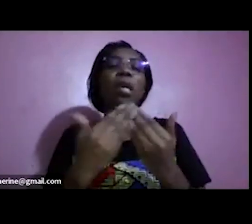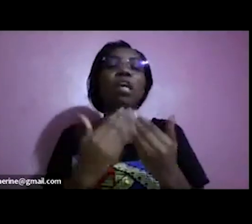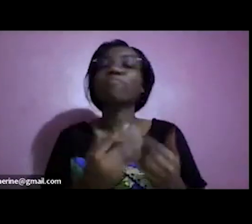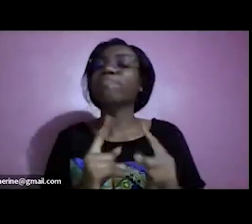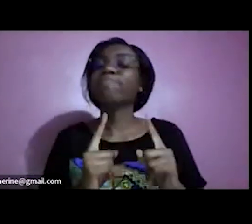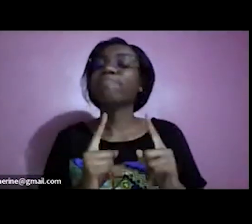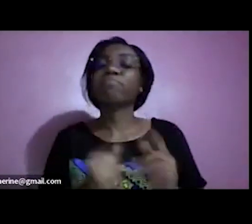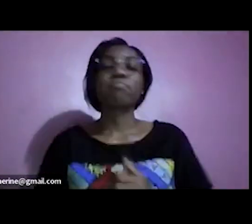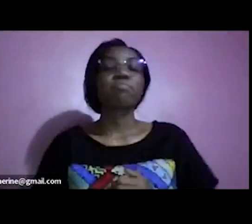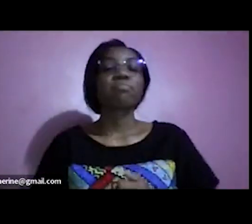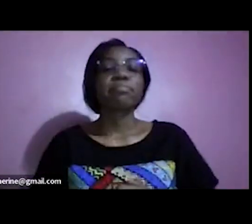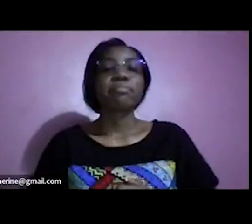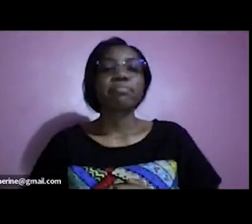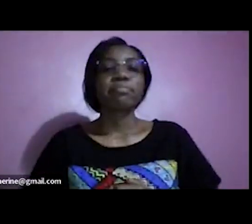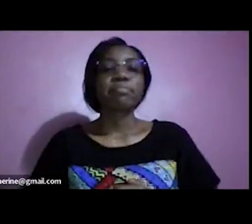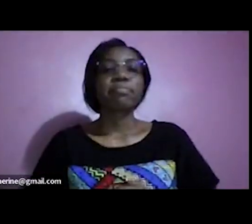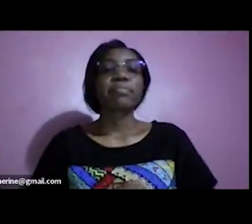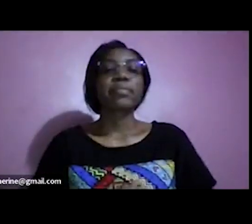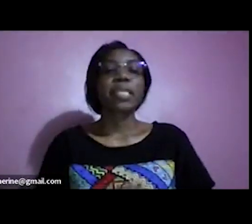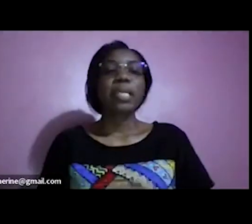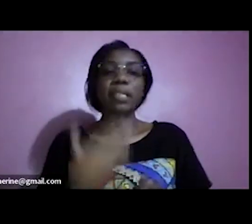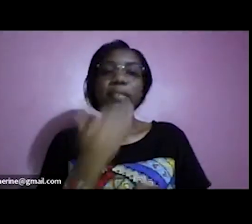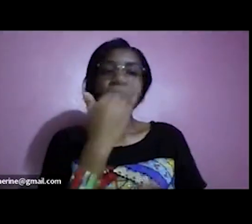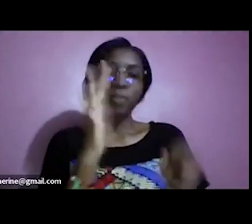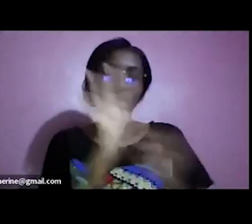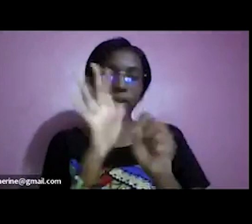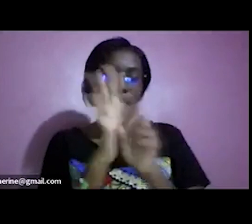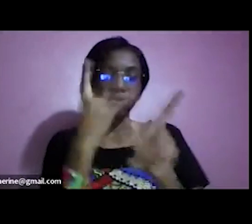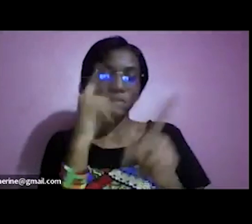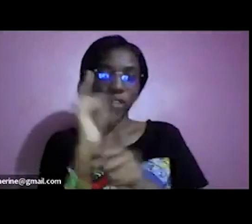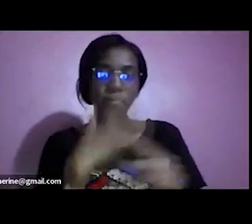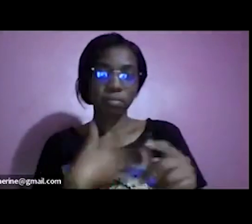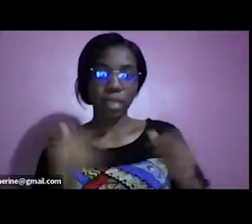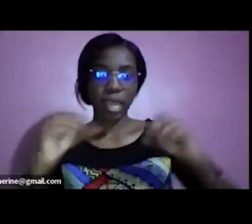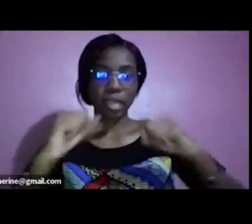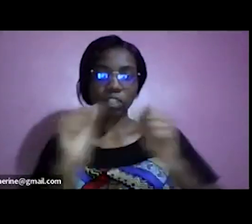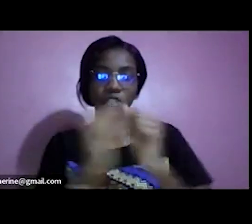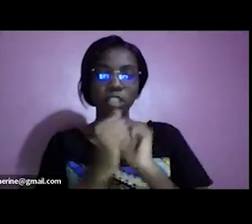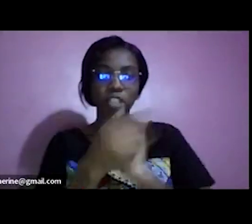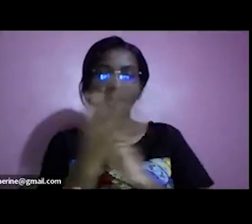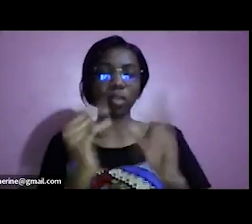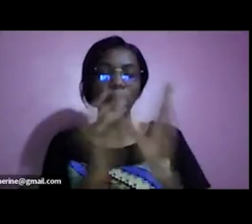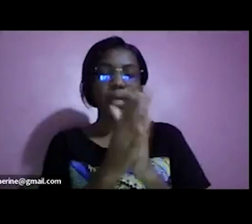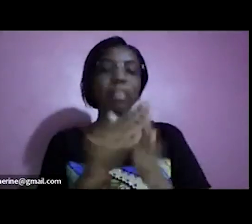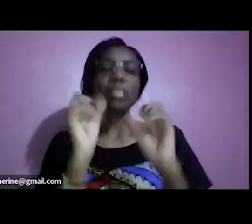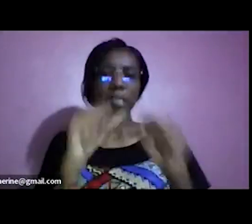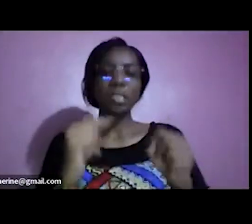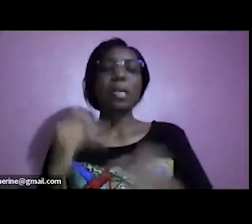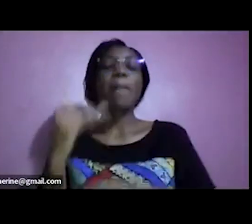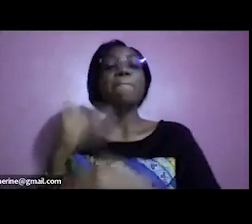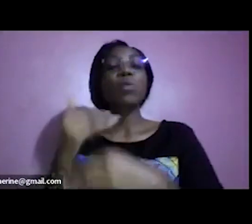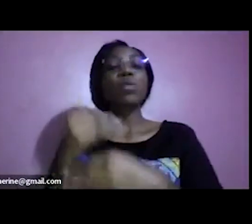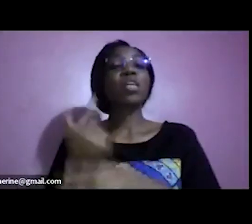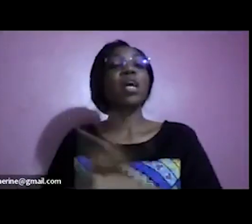okay i i thank you very much for that apollo i agree with you and and i think at some point we need boundaries when it comes to black tax